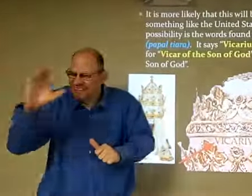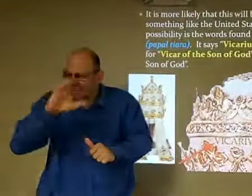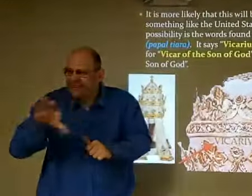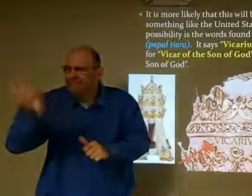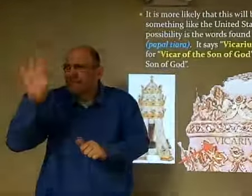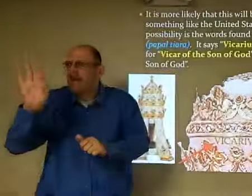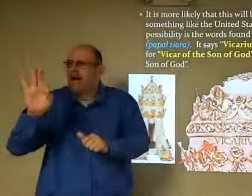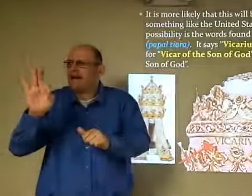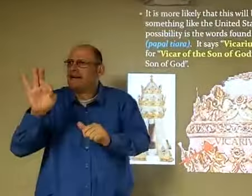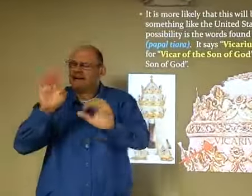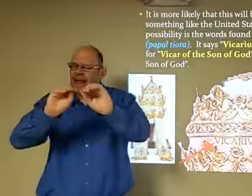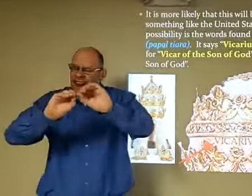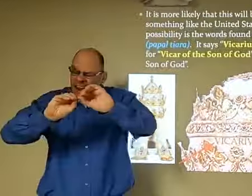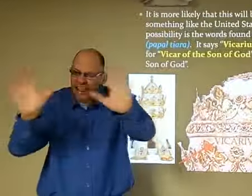the Pope here for a moment